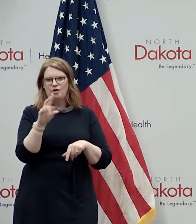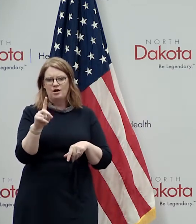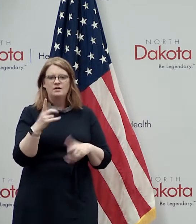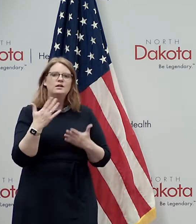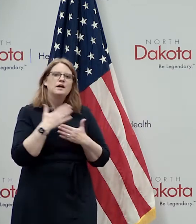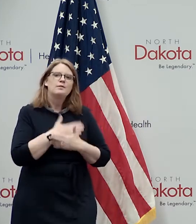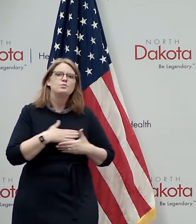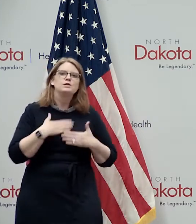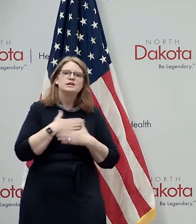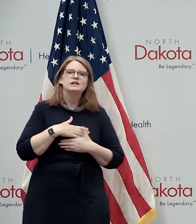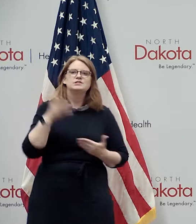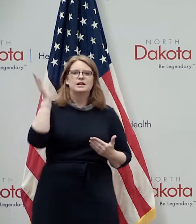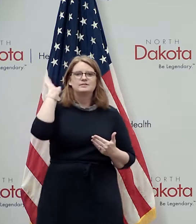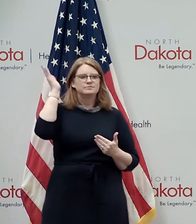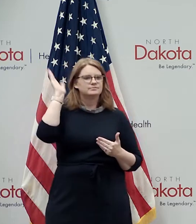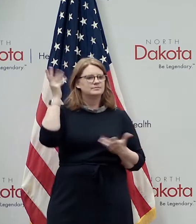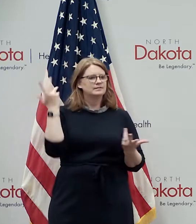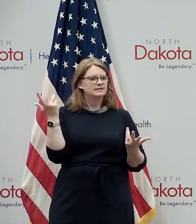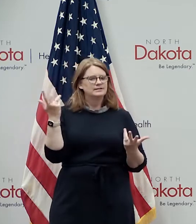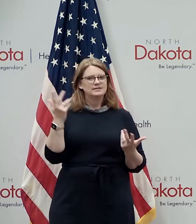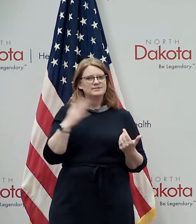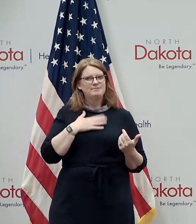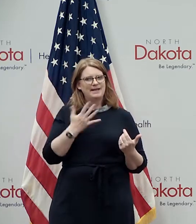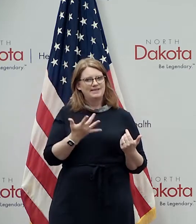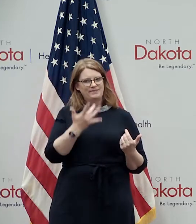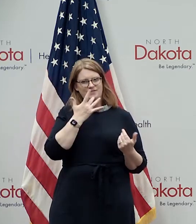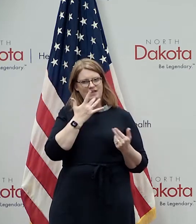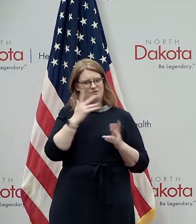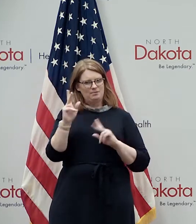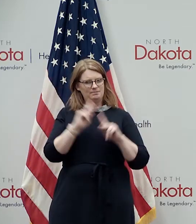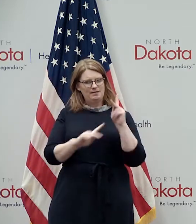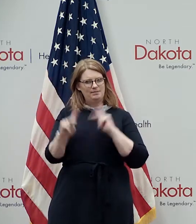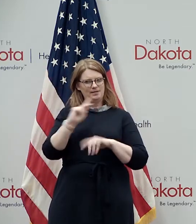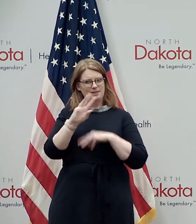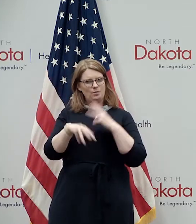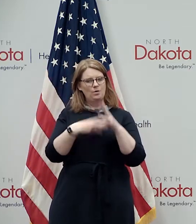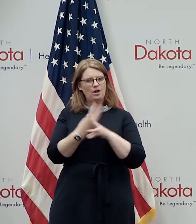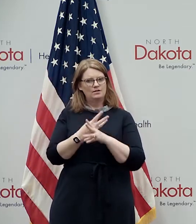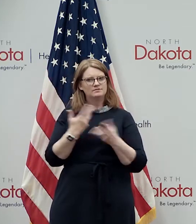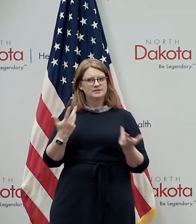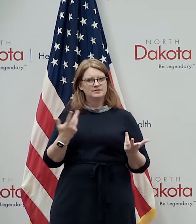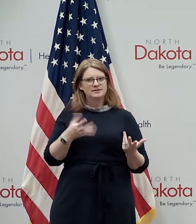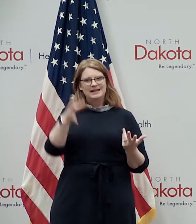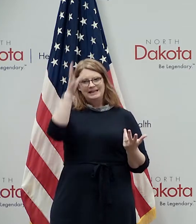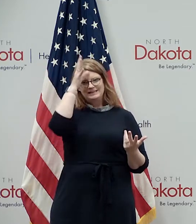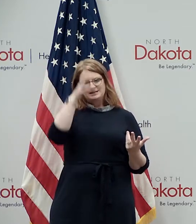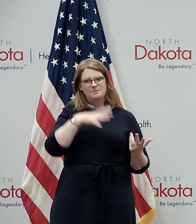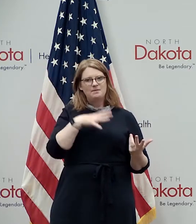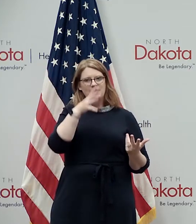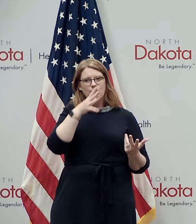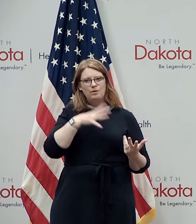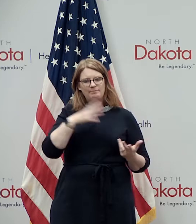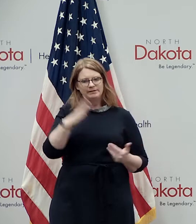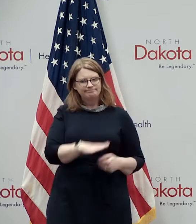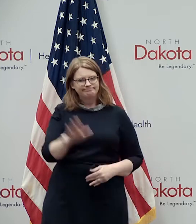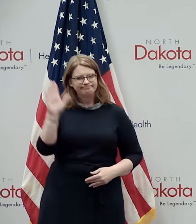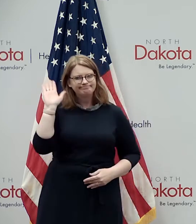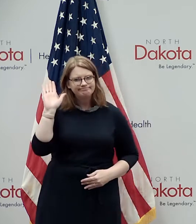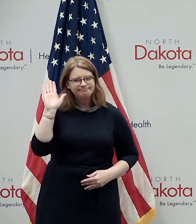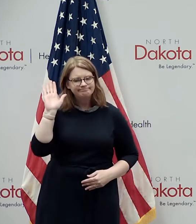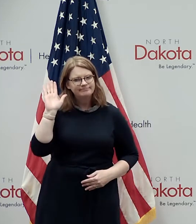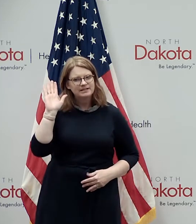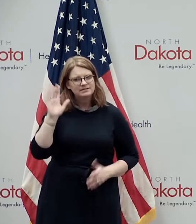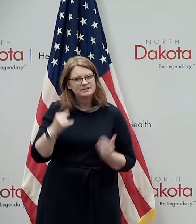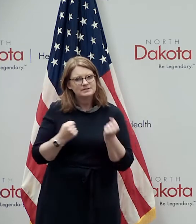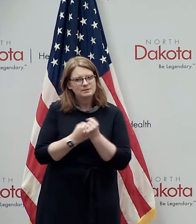talk about some of my favorite people in the world and that's the men and women that raise their right hand take an oath to support and defend